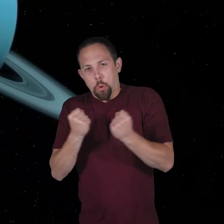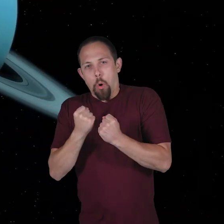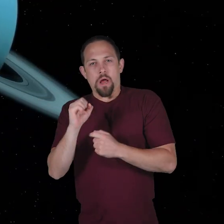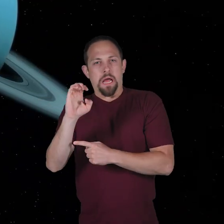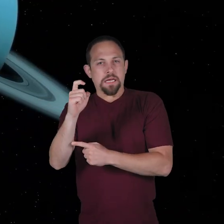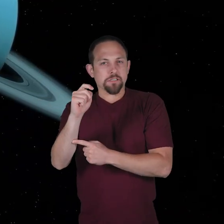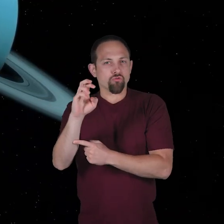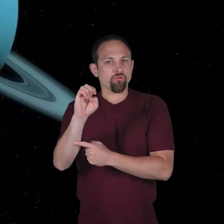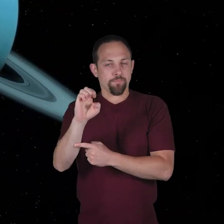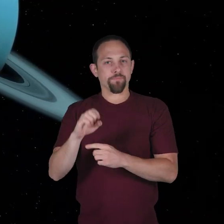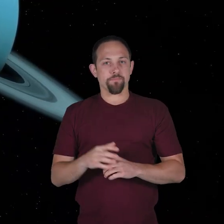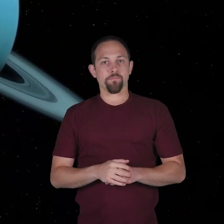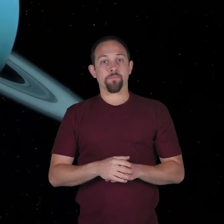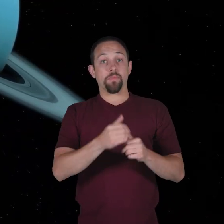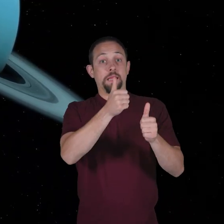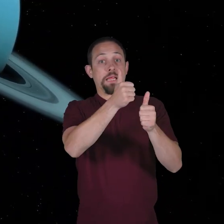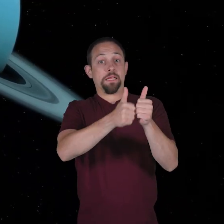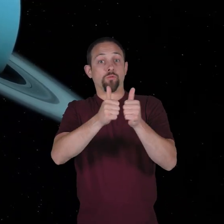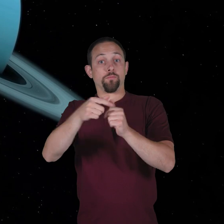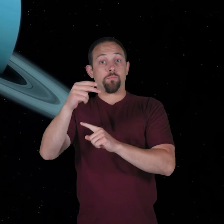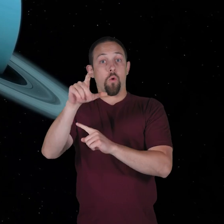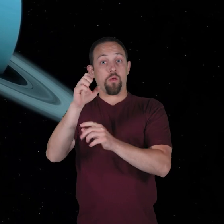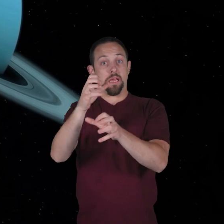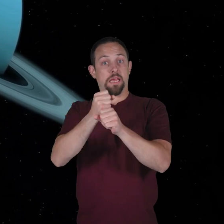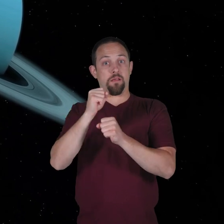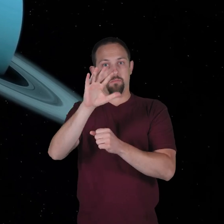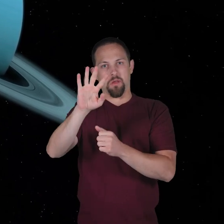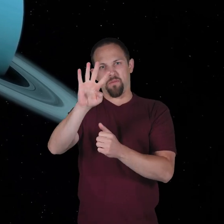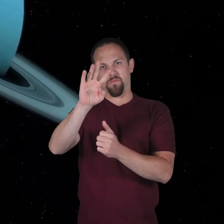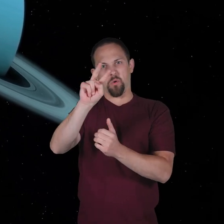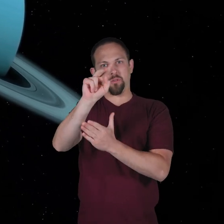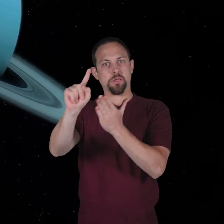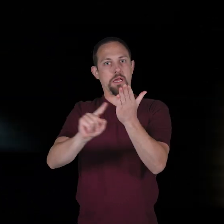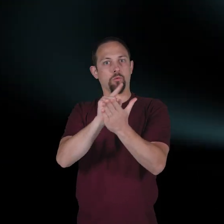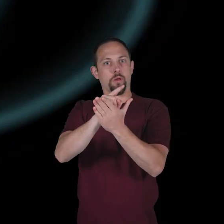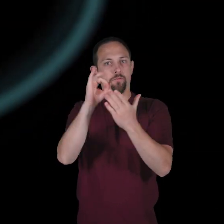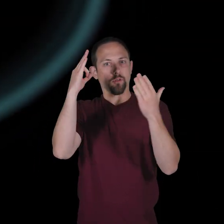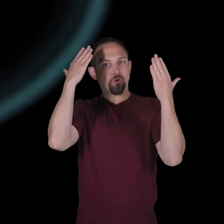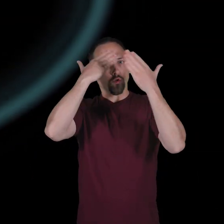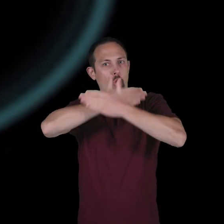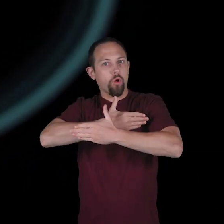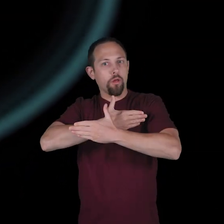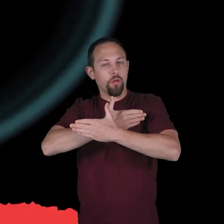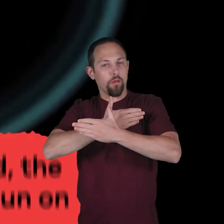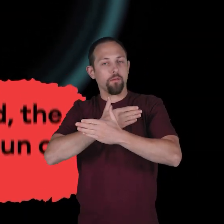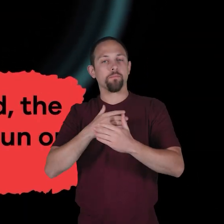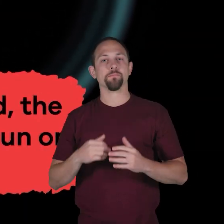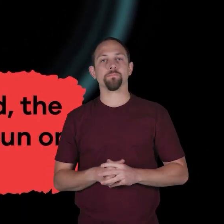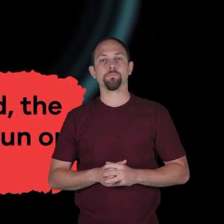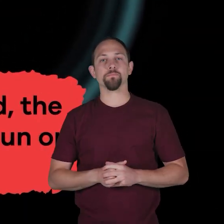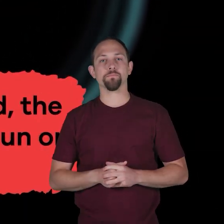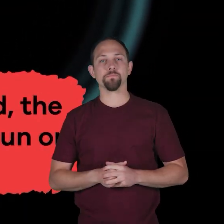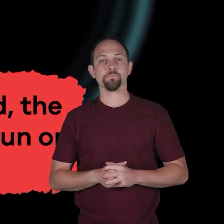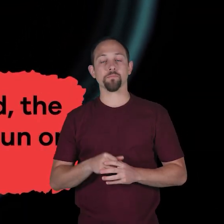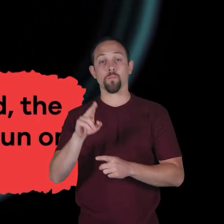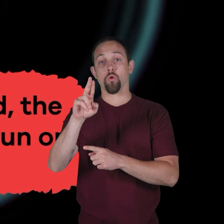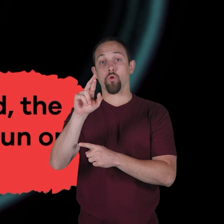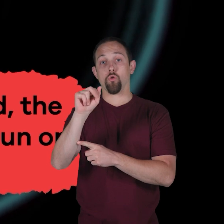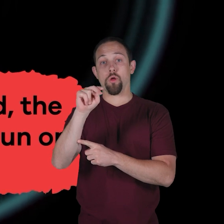gets around 42 years of continuous sunlight or darkness. Fill in the blank. Uranus' blank is